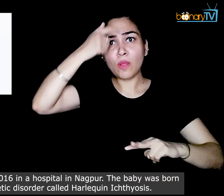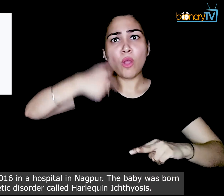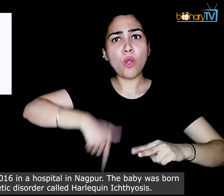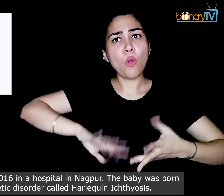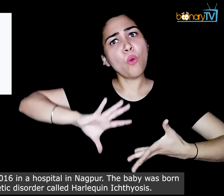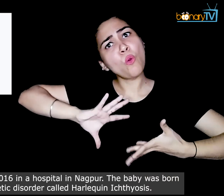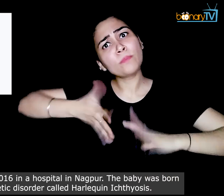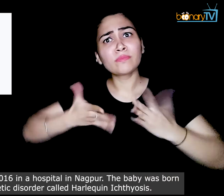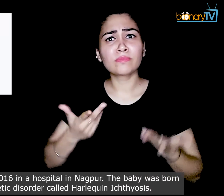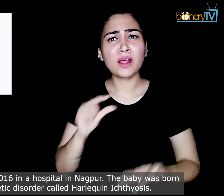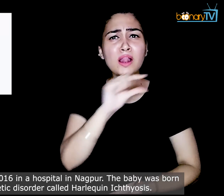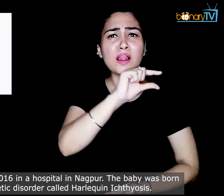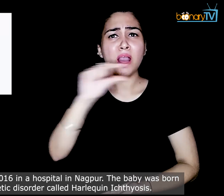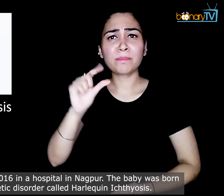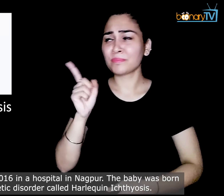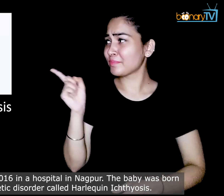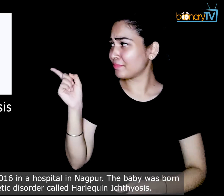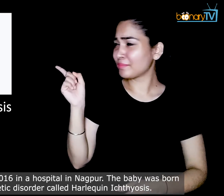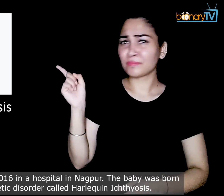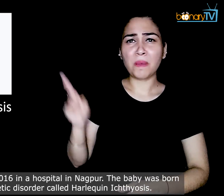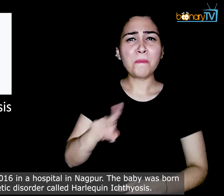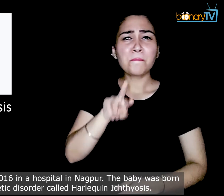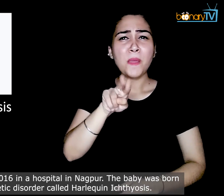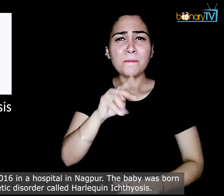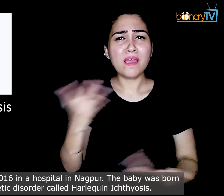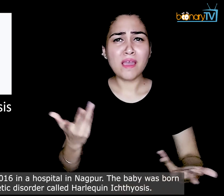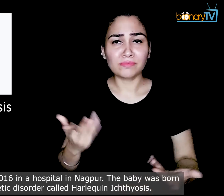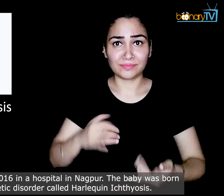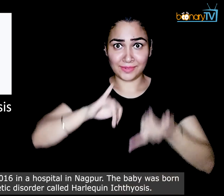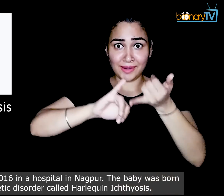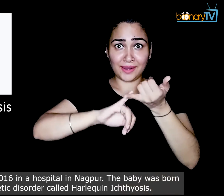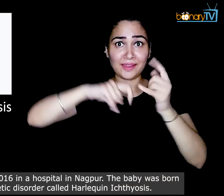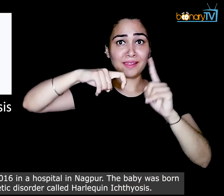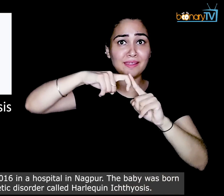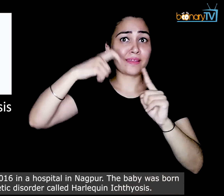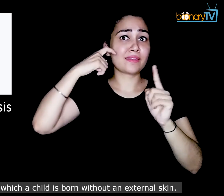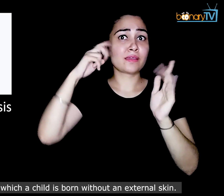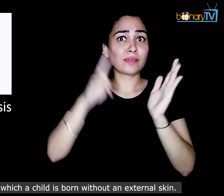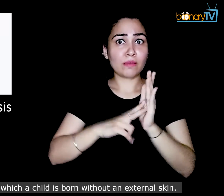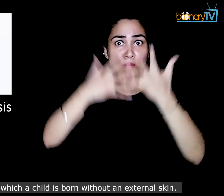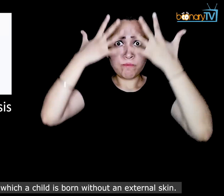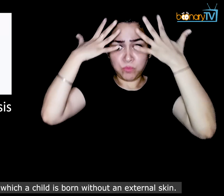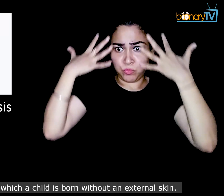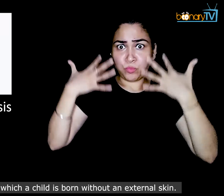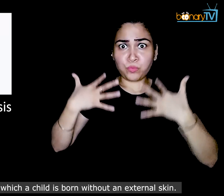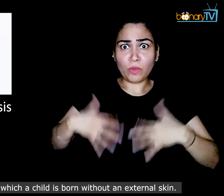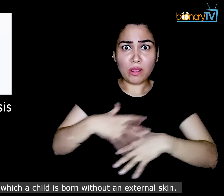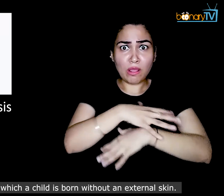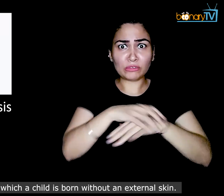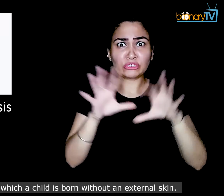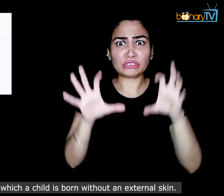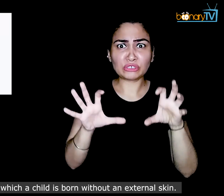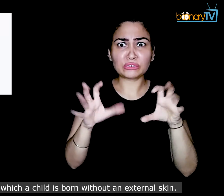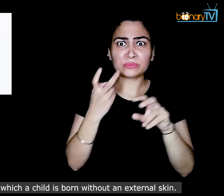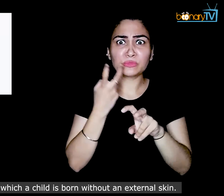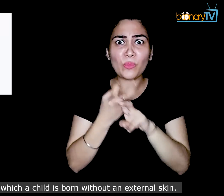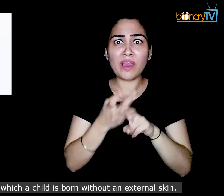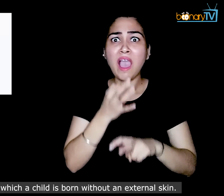disorder called Harlequin ichthyosis. It is a disorder in which a child is